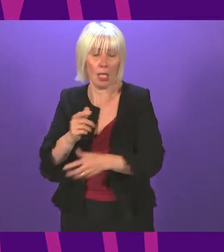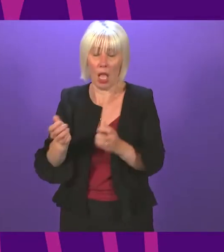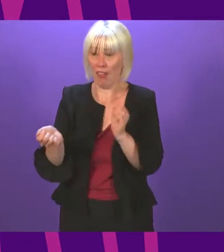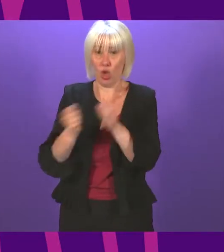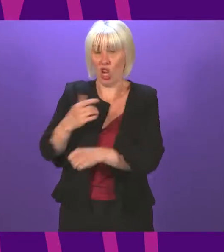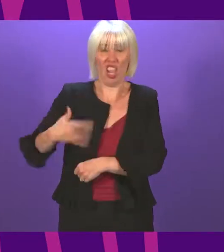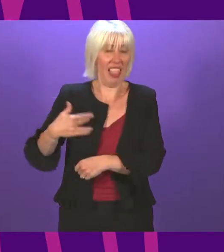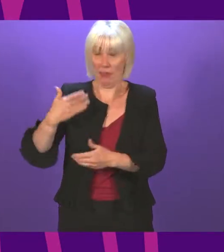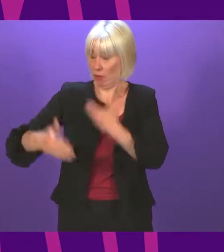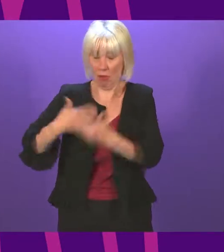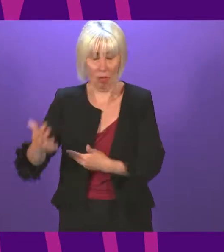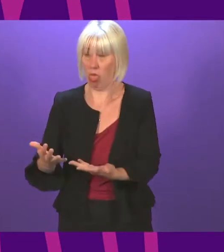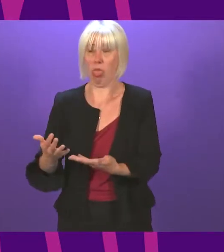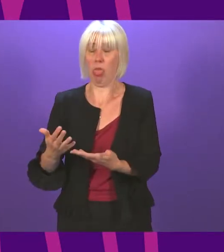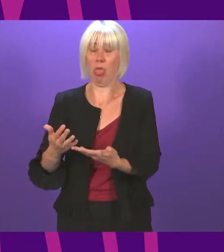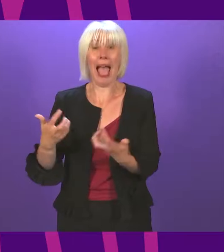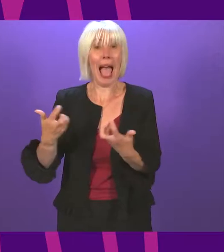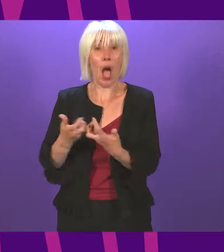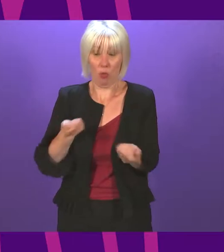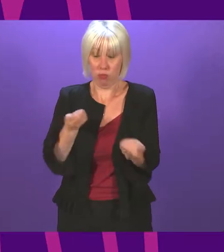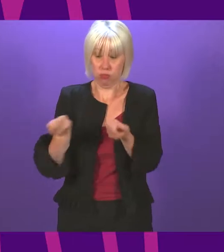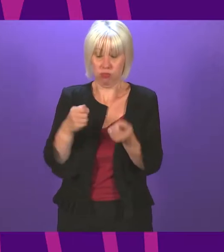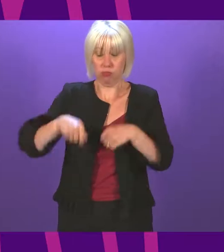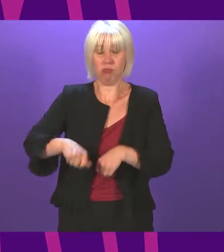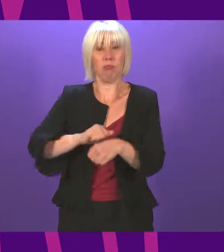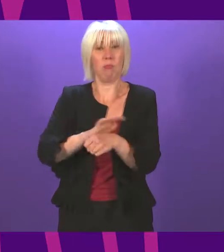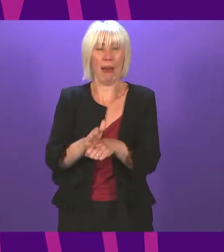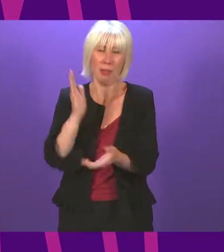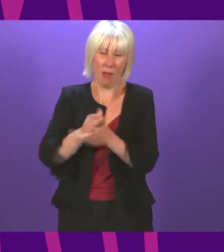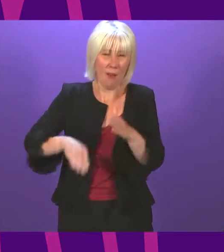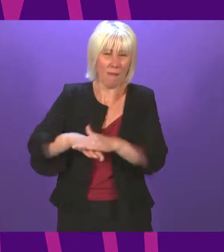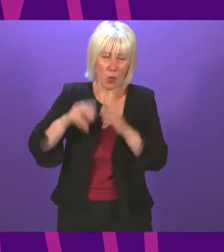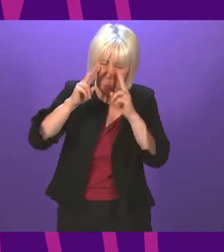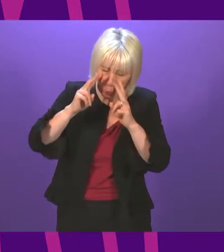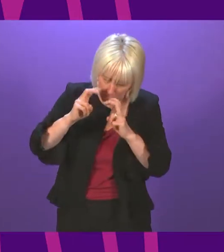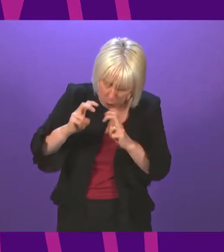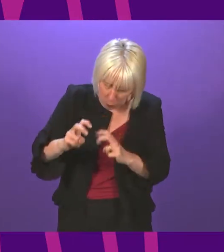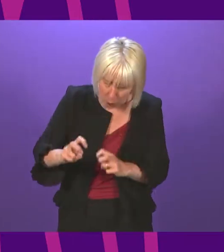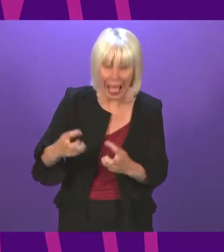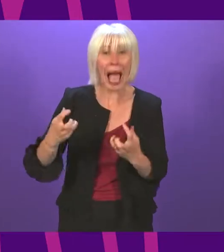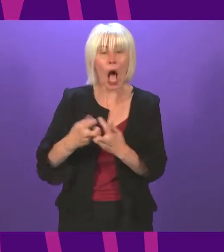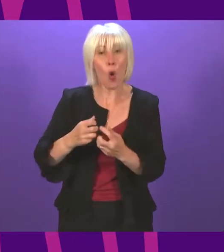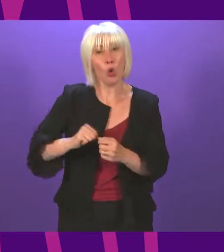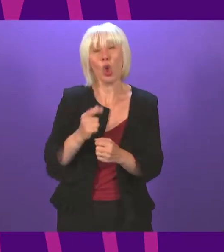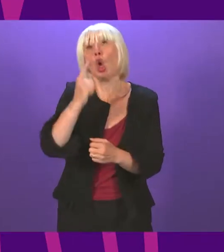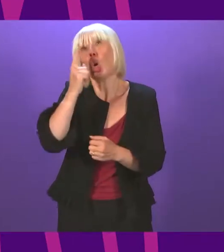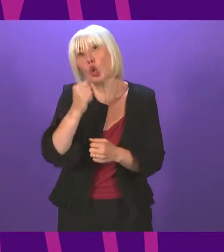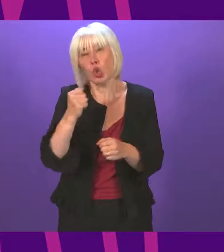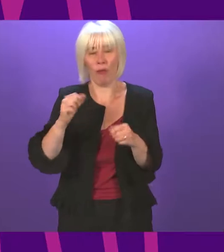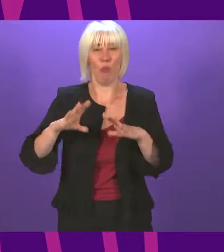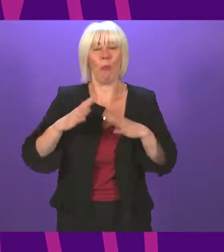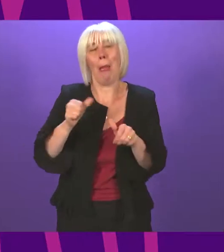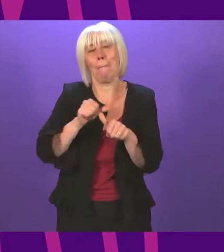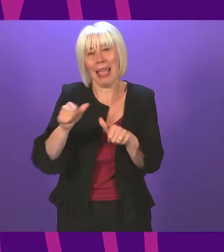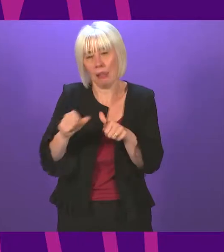handling of the pandemic must be thoroughly scrutinised so we can establish how Scotland could have better prepared and ensure we are in a better